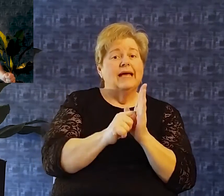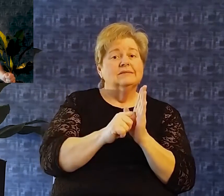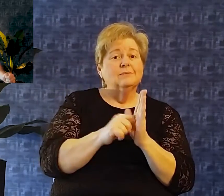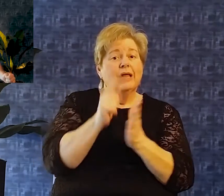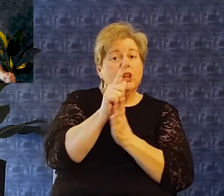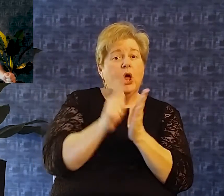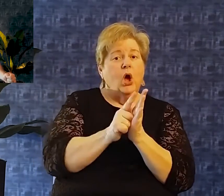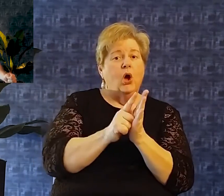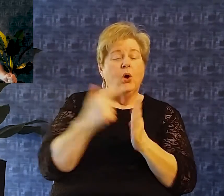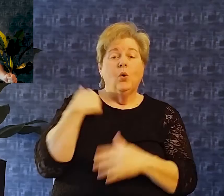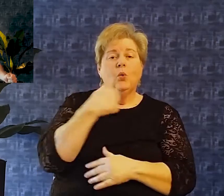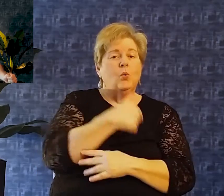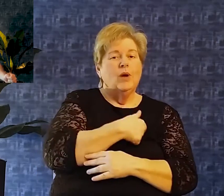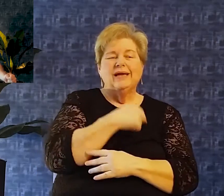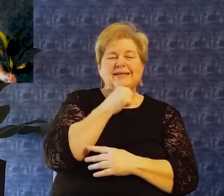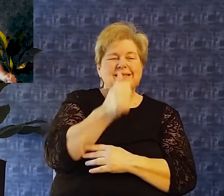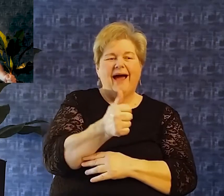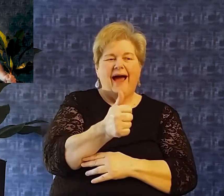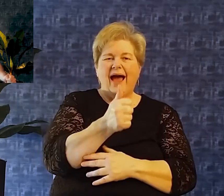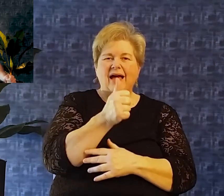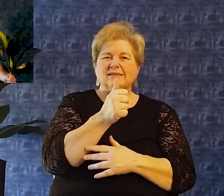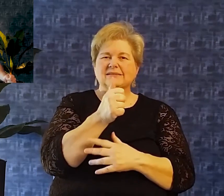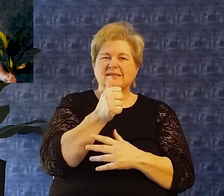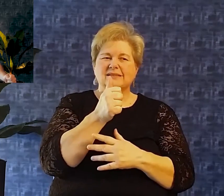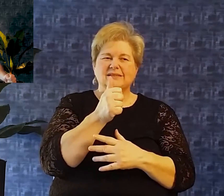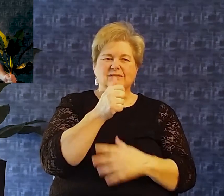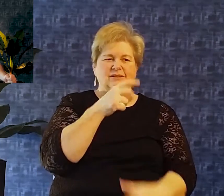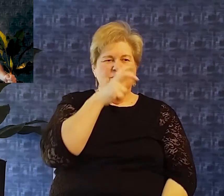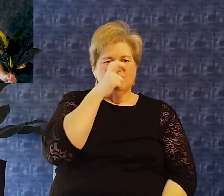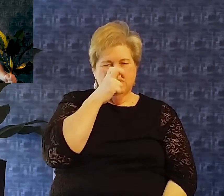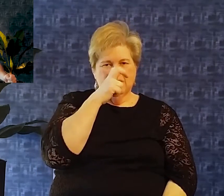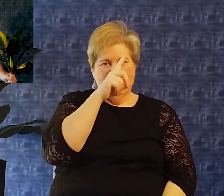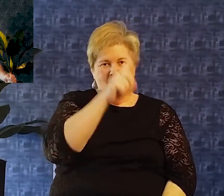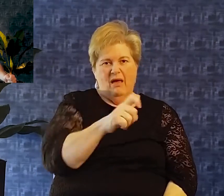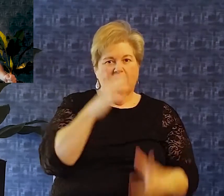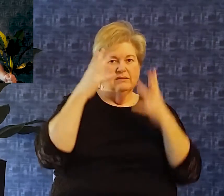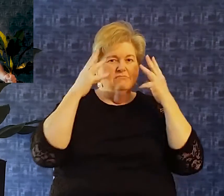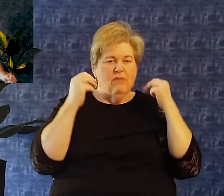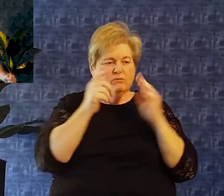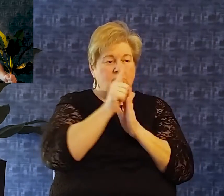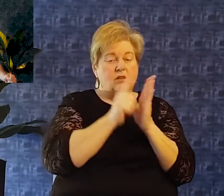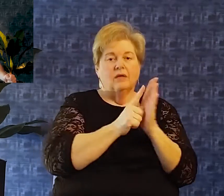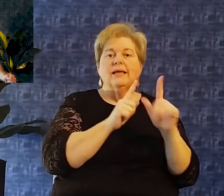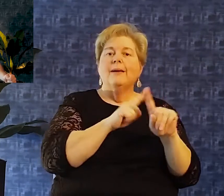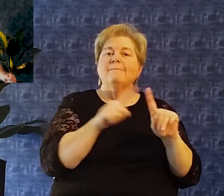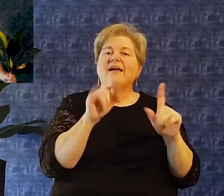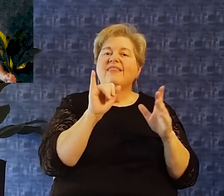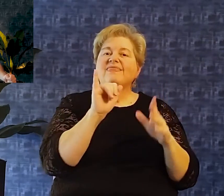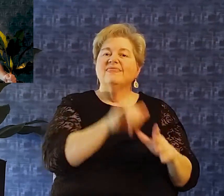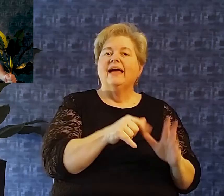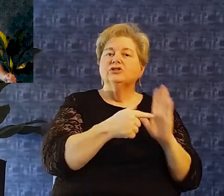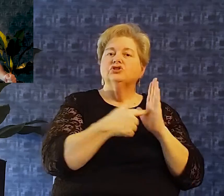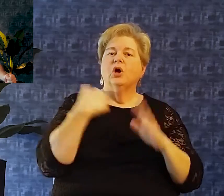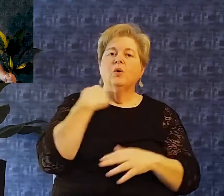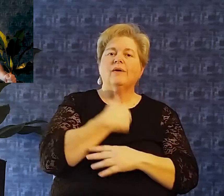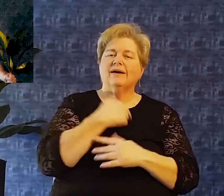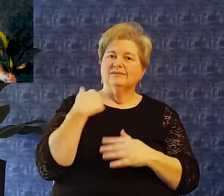given to show us our sinfulness That we are sinners without hope of redemption Apart